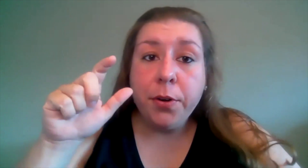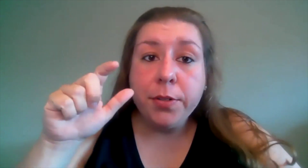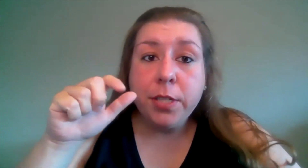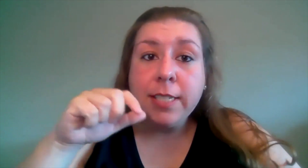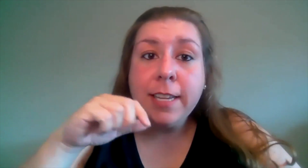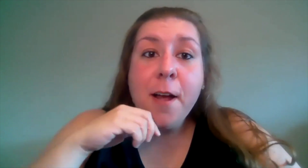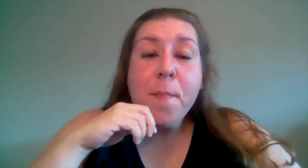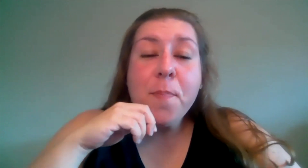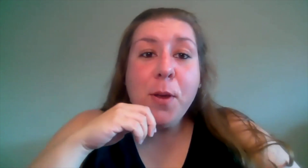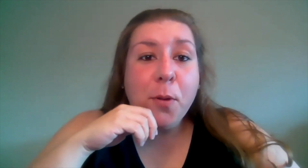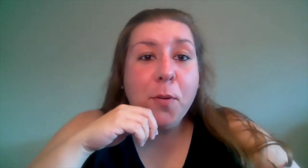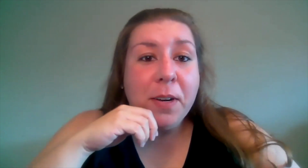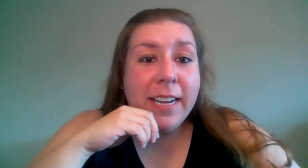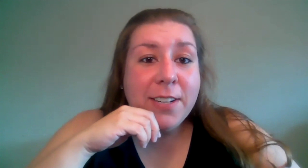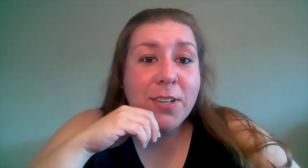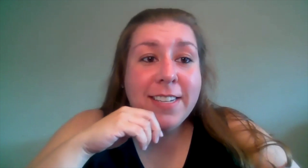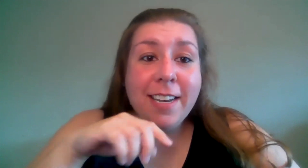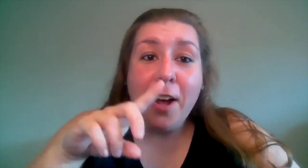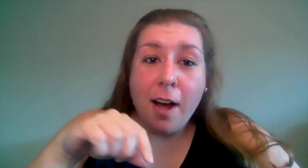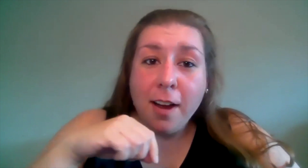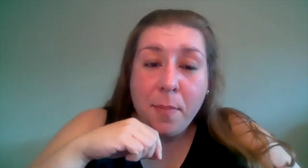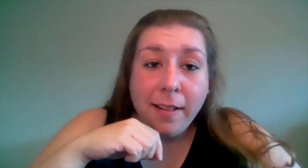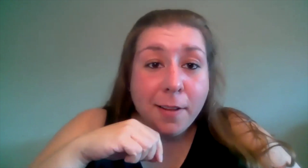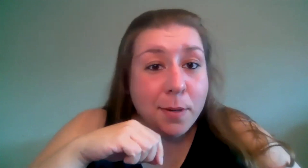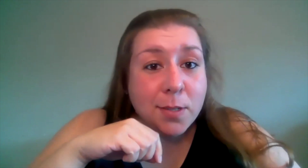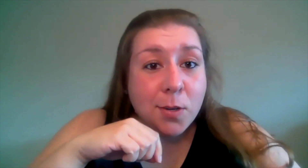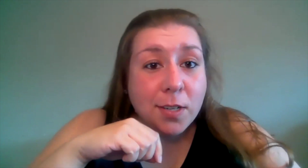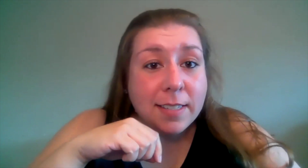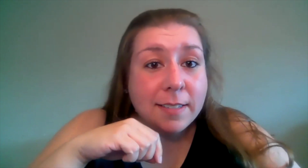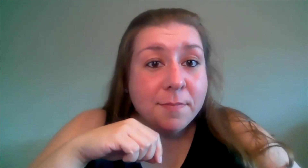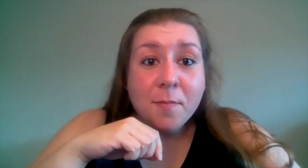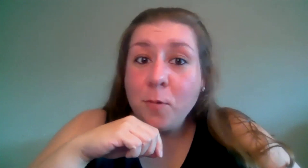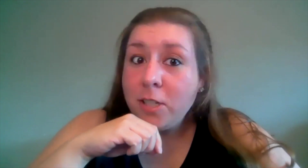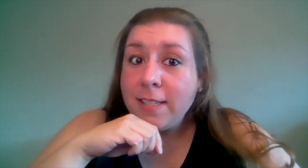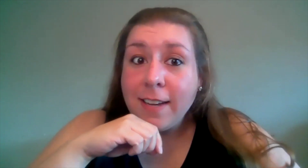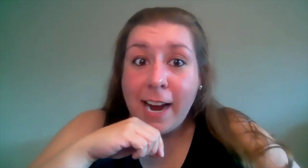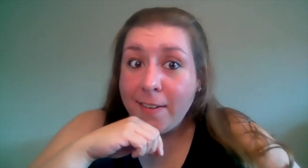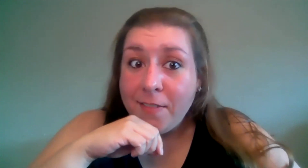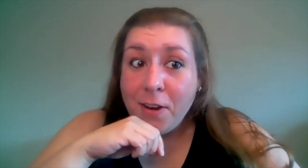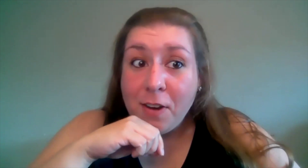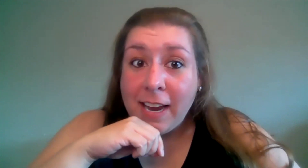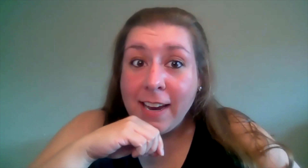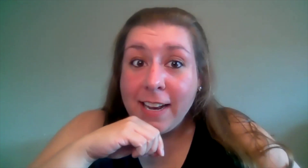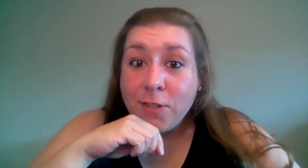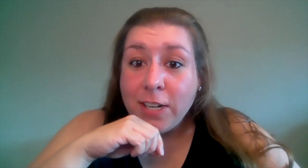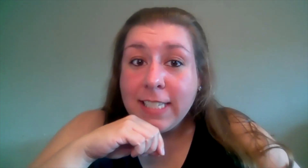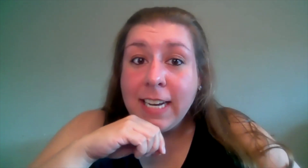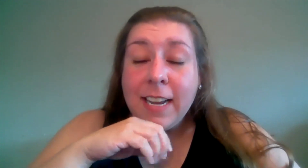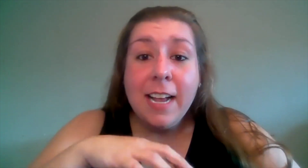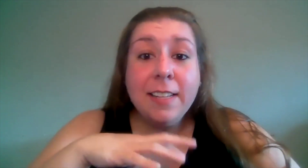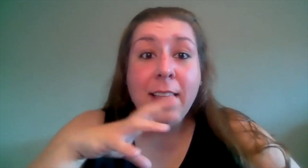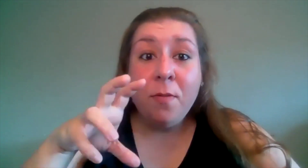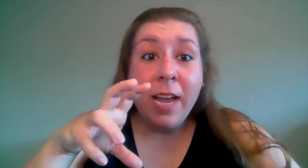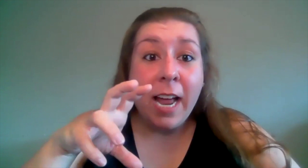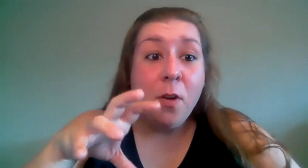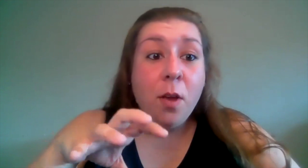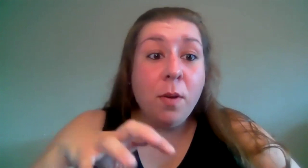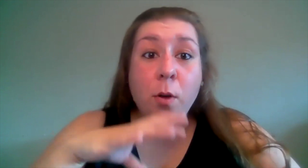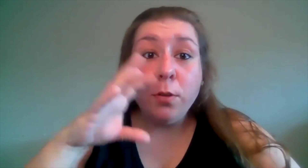producers people are really interested in acapella musicals which is kind of unique and interesting but kind of going with the whole